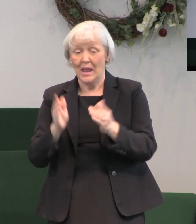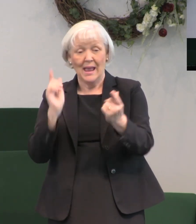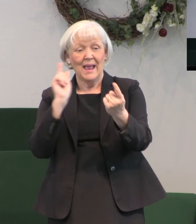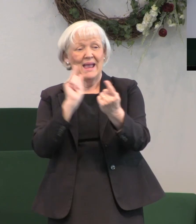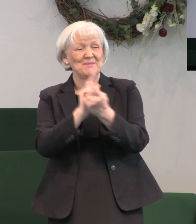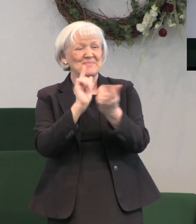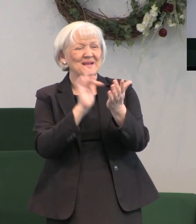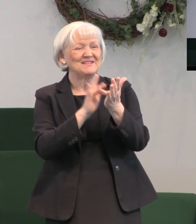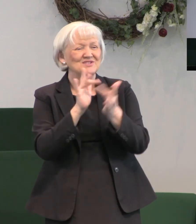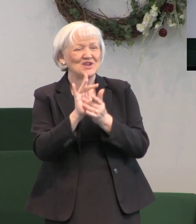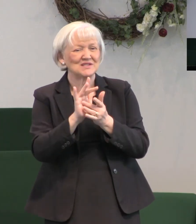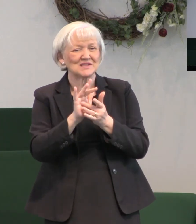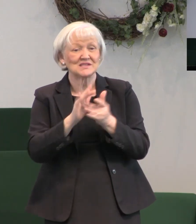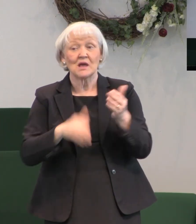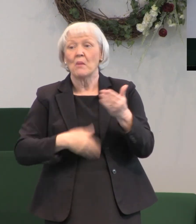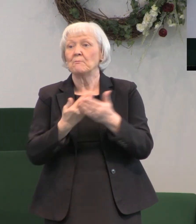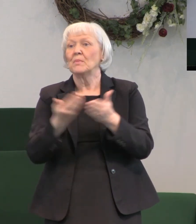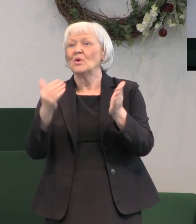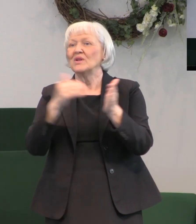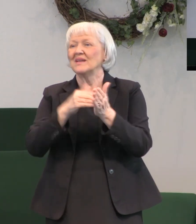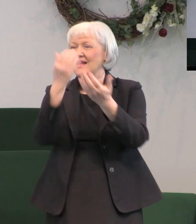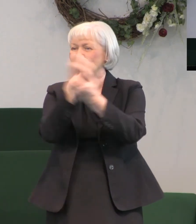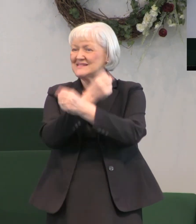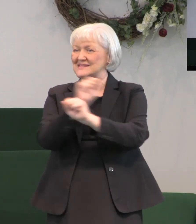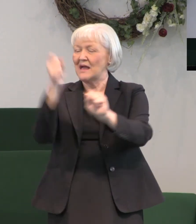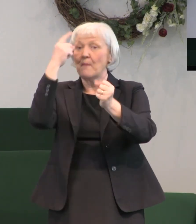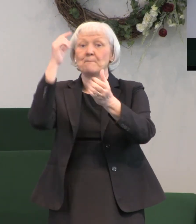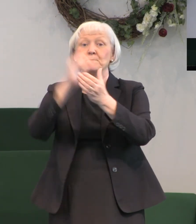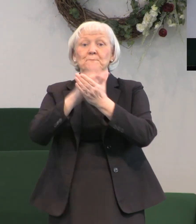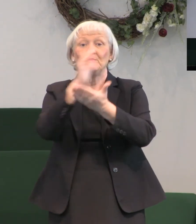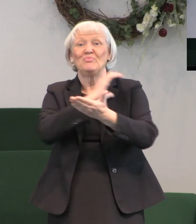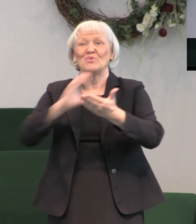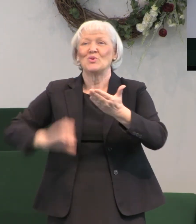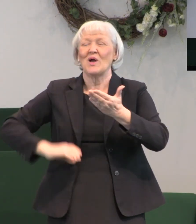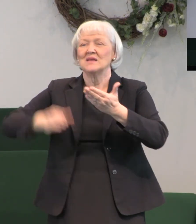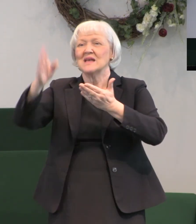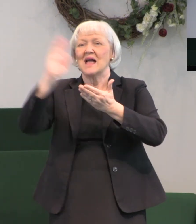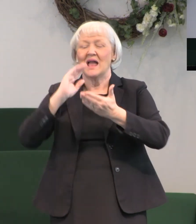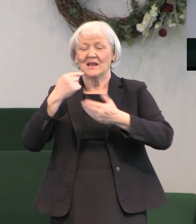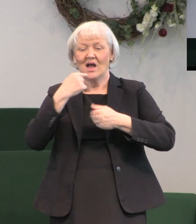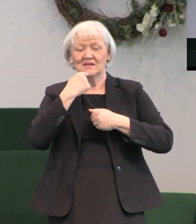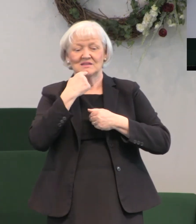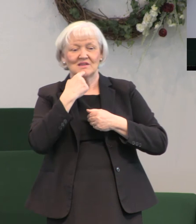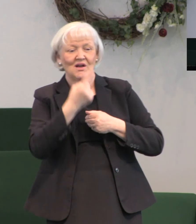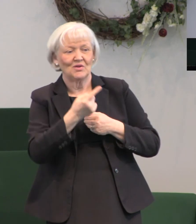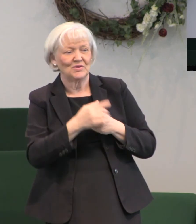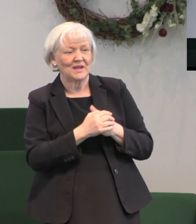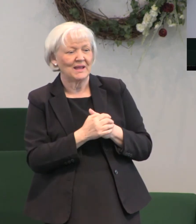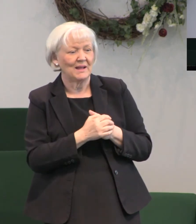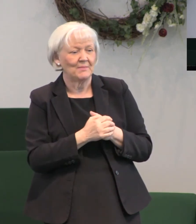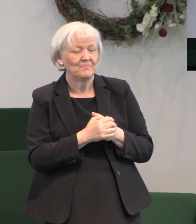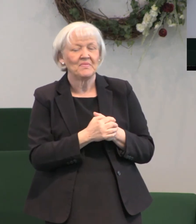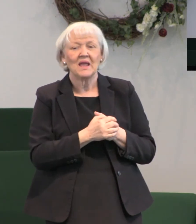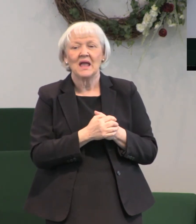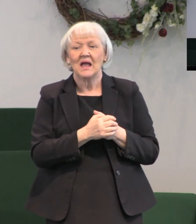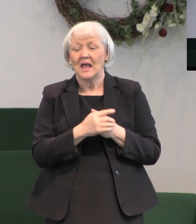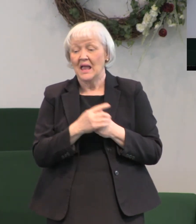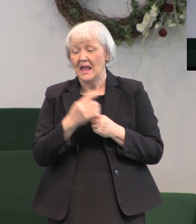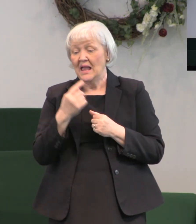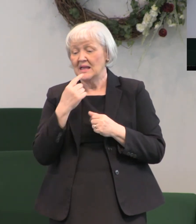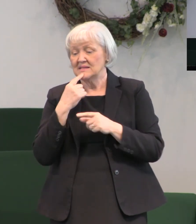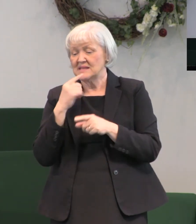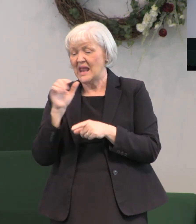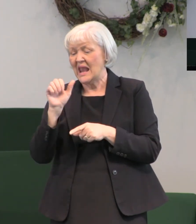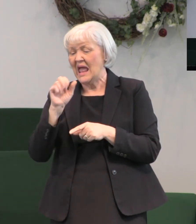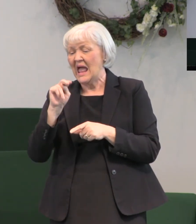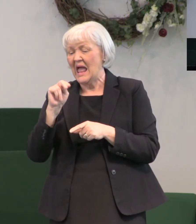saved became a believer in Christ that God said to him he told Ananias who was going to baptize him he said